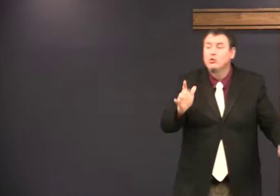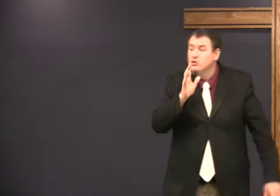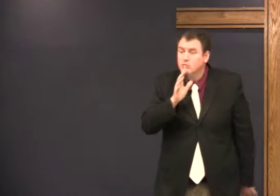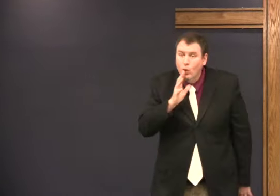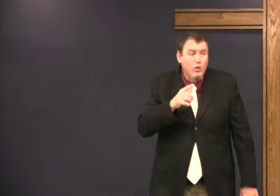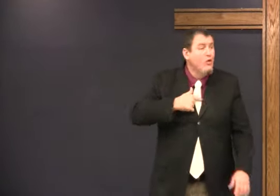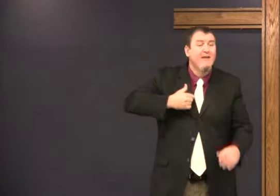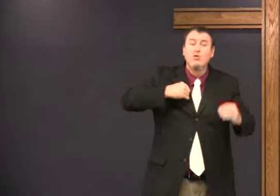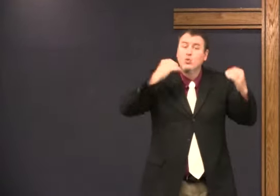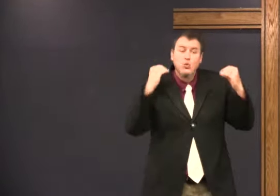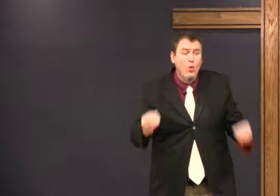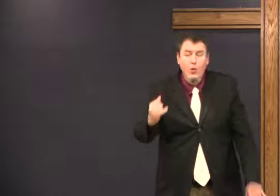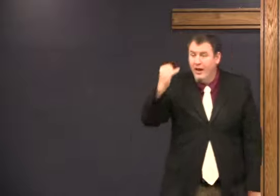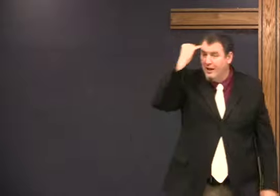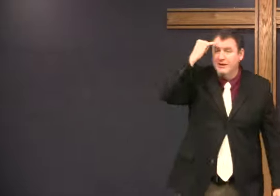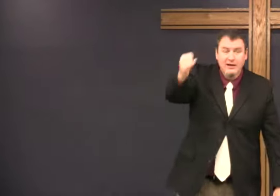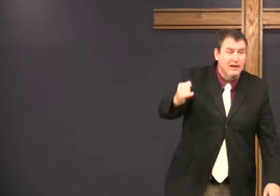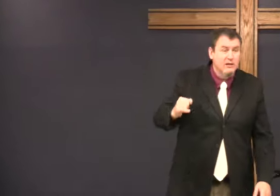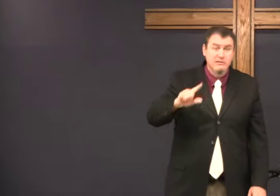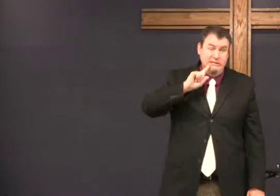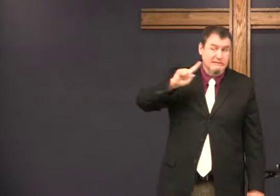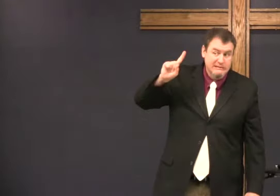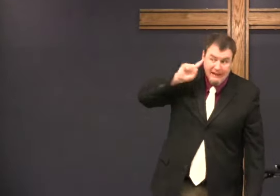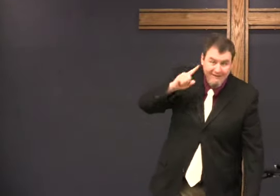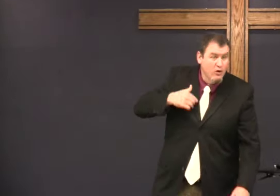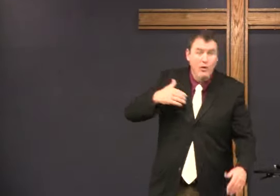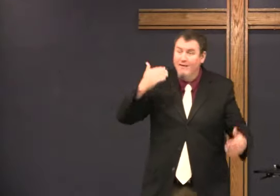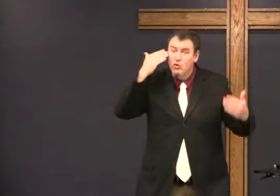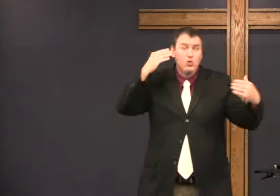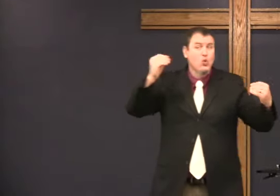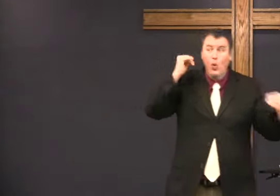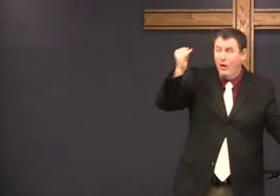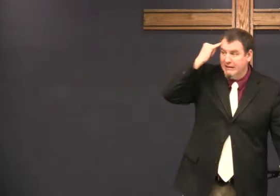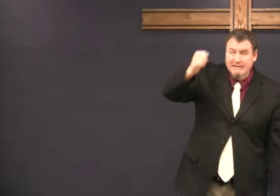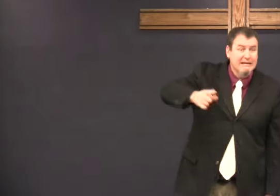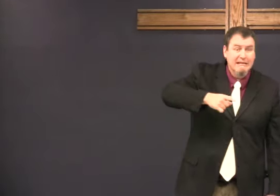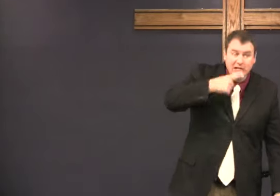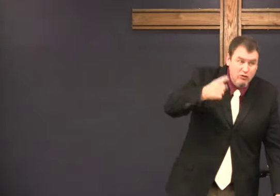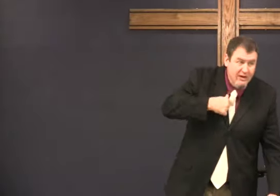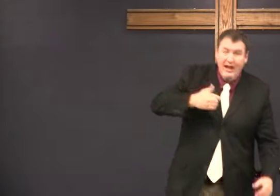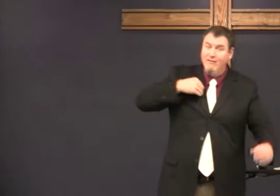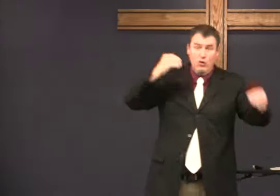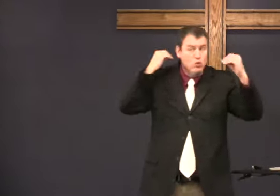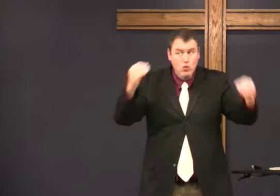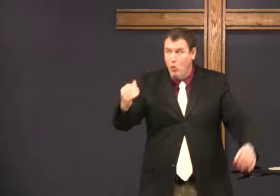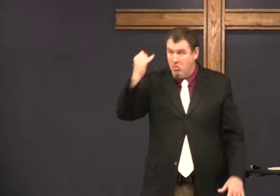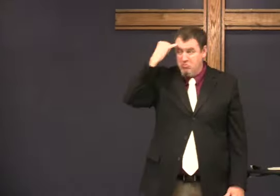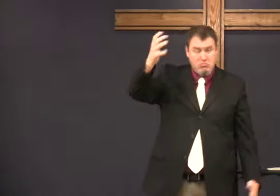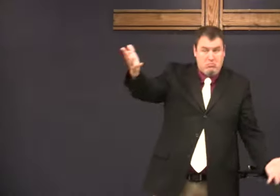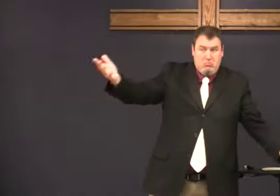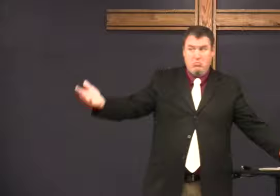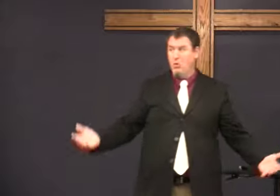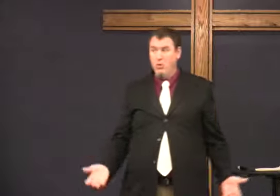have no idea what language you were going to speak. You have no idea whether you were going to be deaf or hearing. You have no idea.